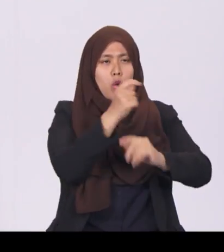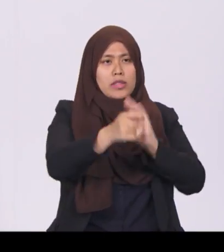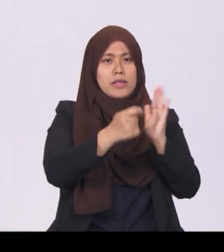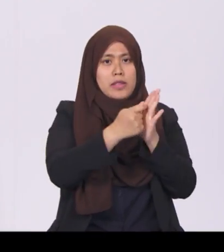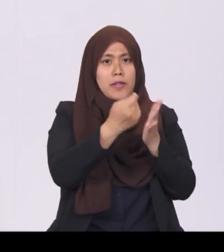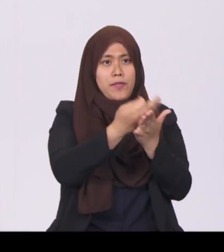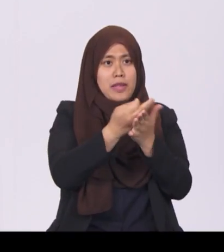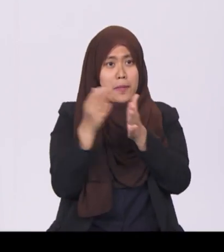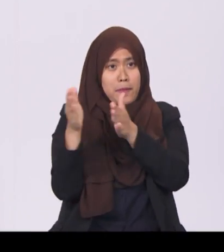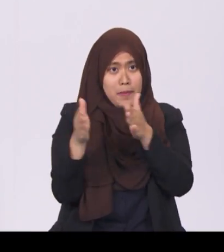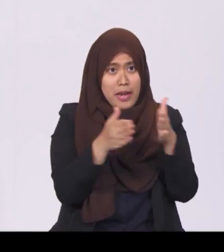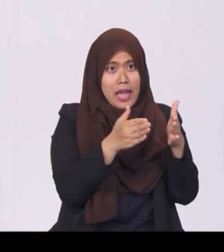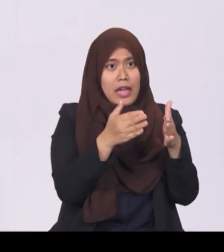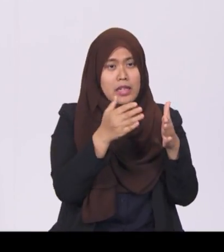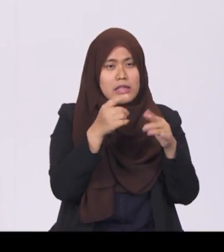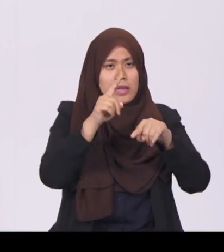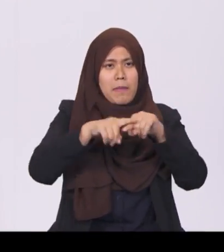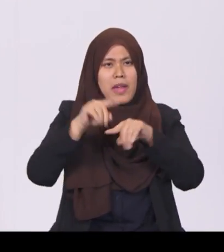being positive year after year.